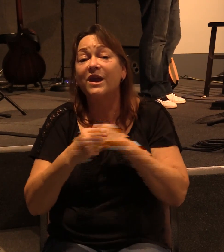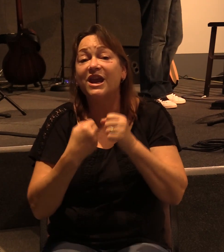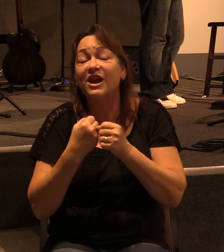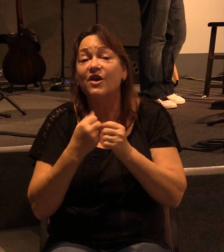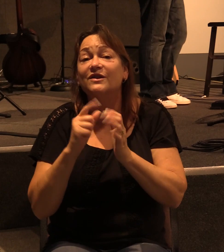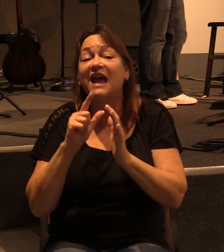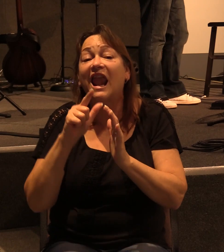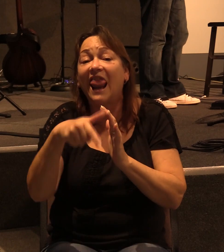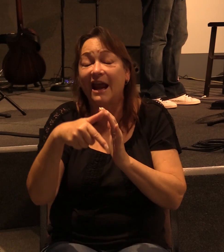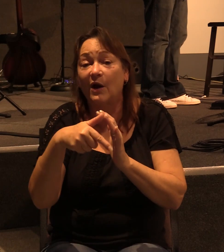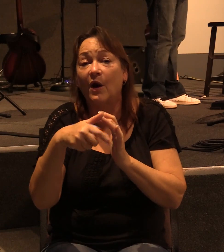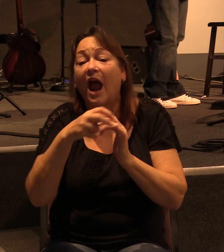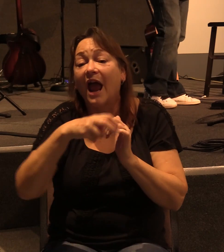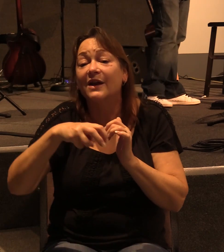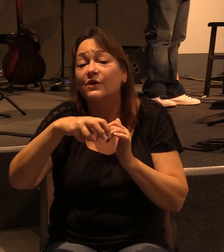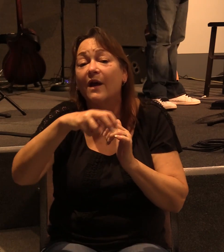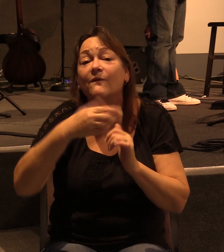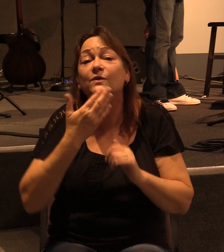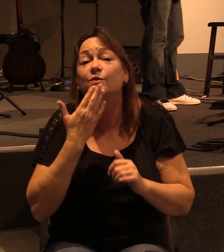went to Jerusalem.